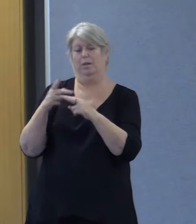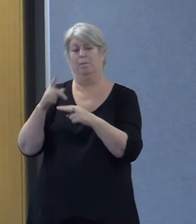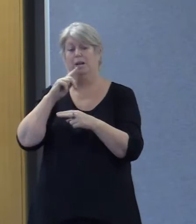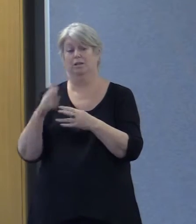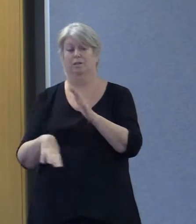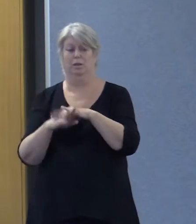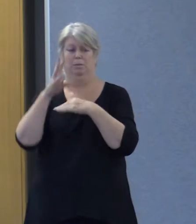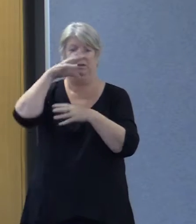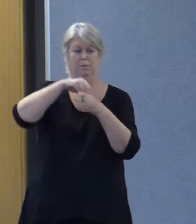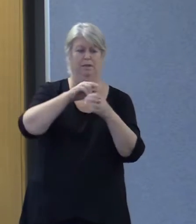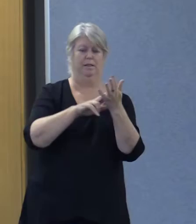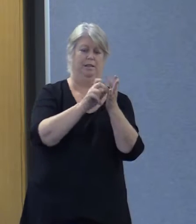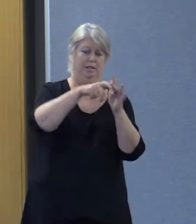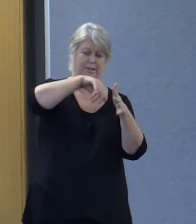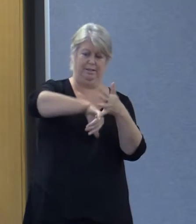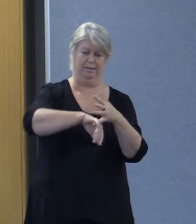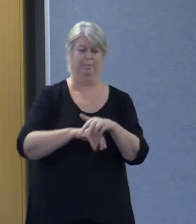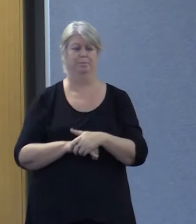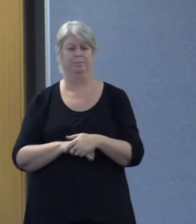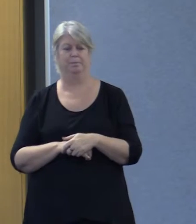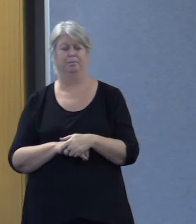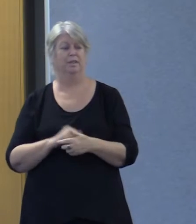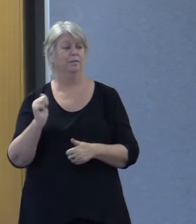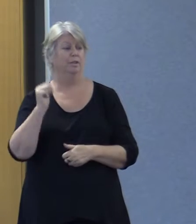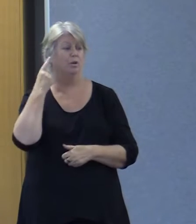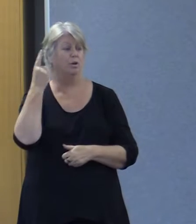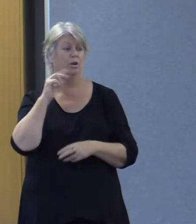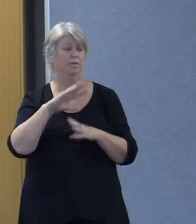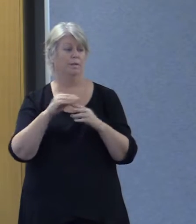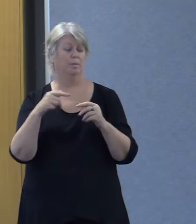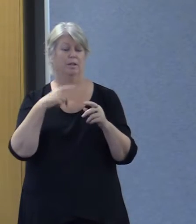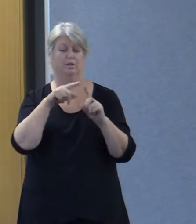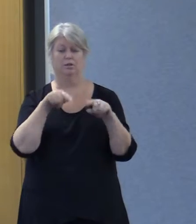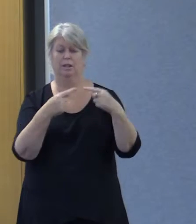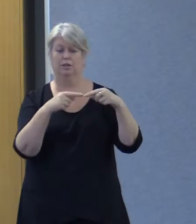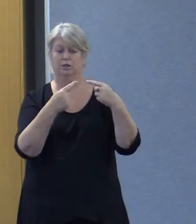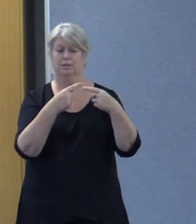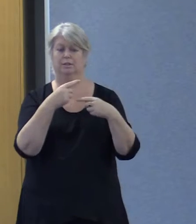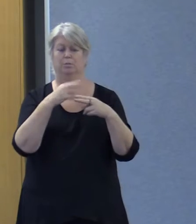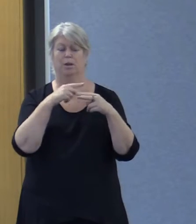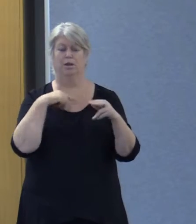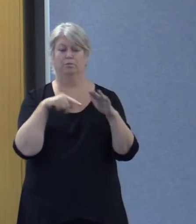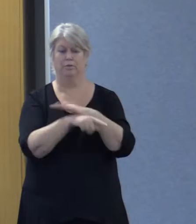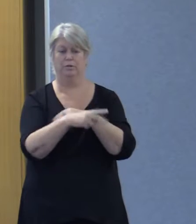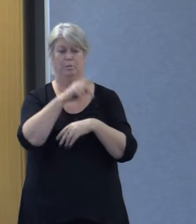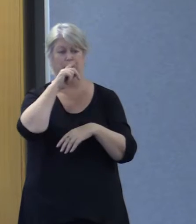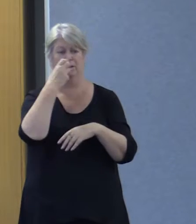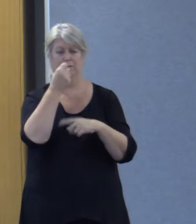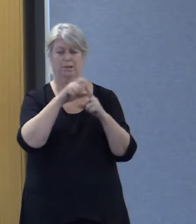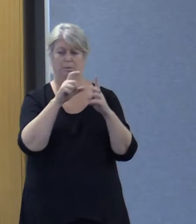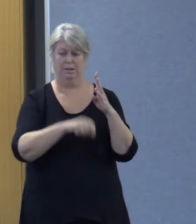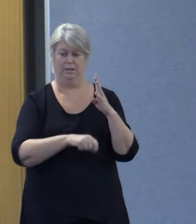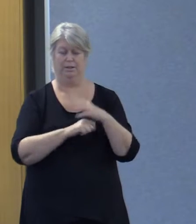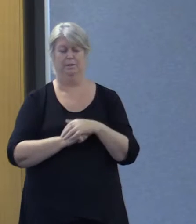participate in the NDIS. You heard earlier about some of the challenges experienced by refugees with disabilities,